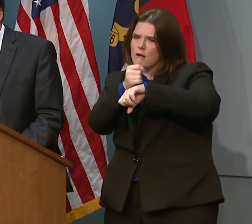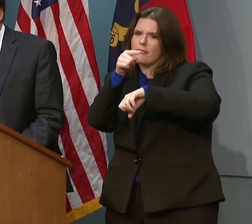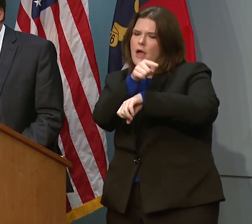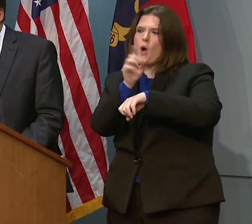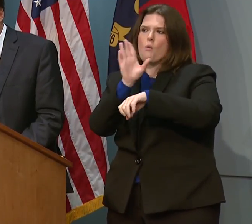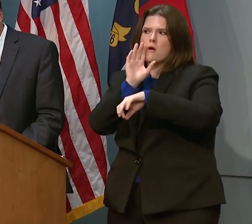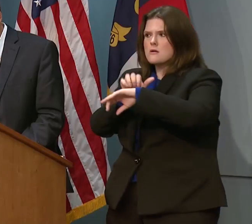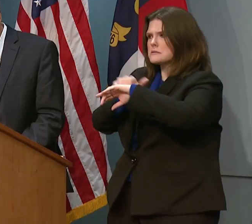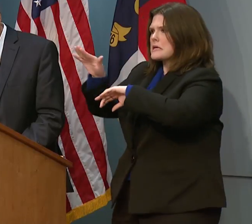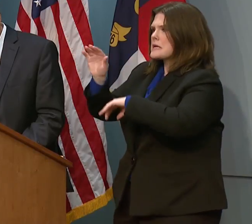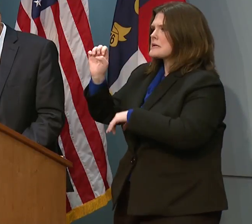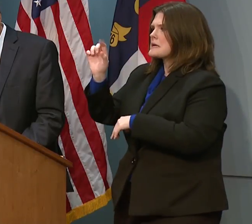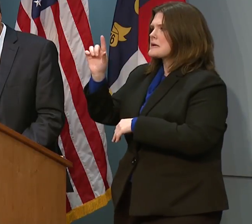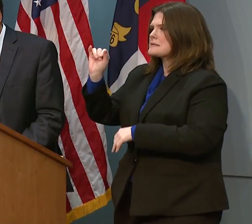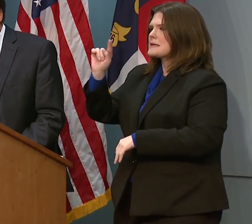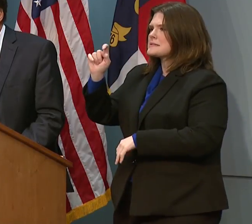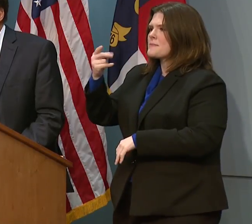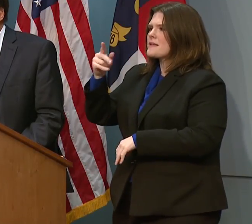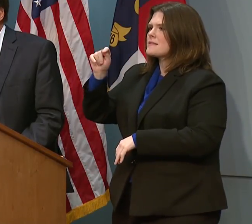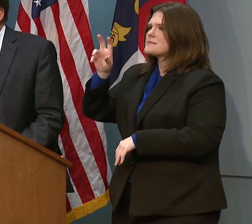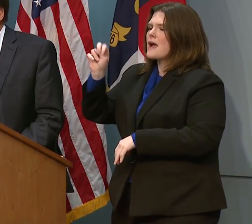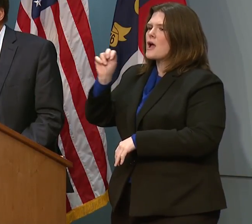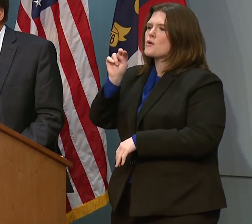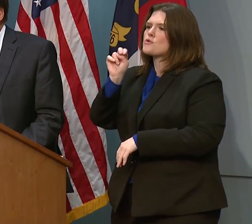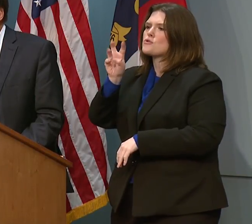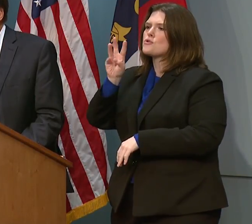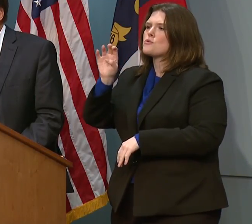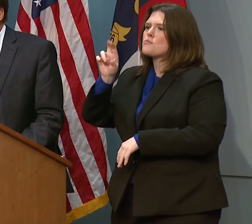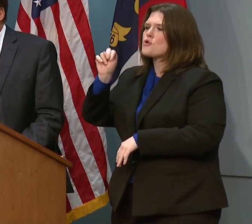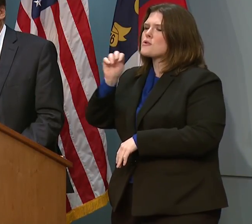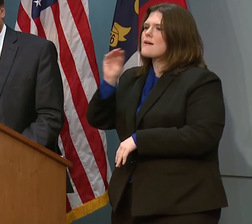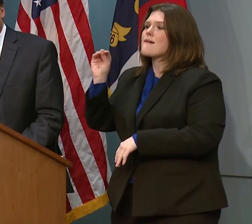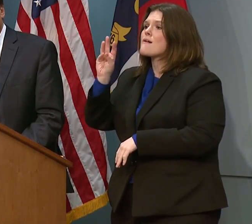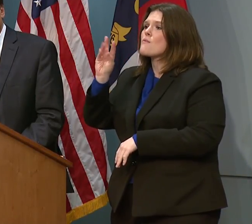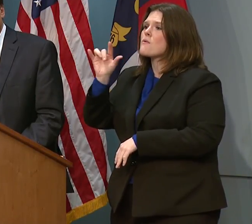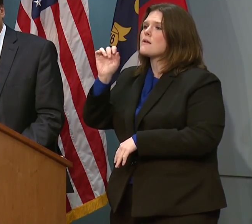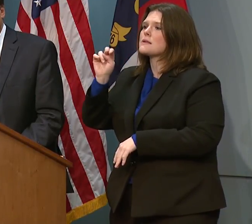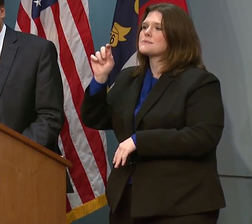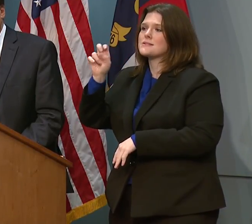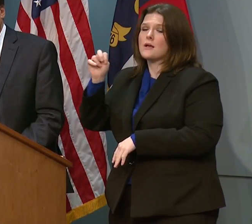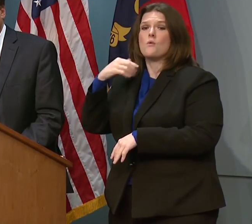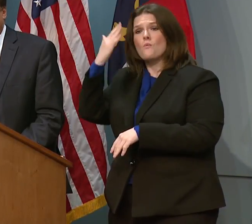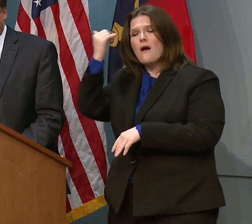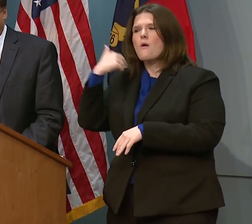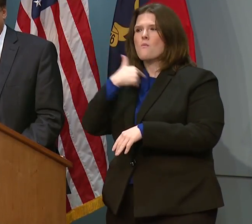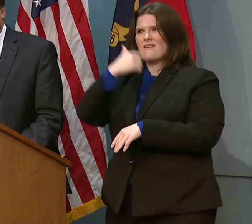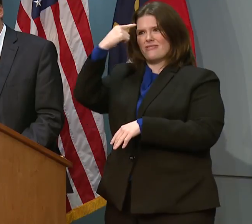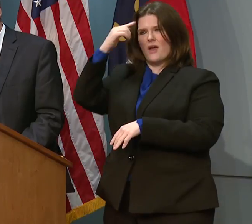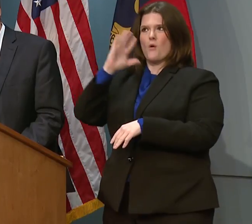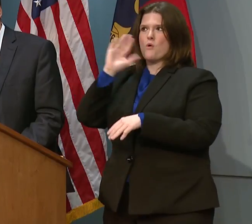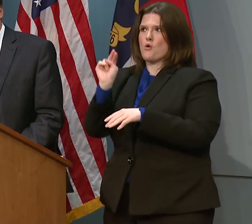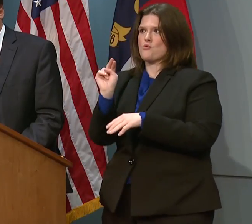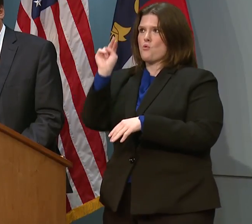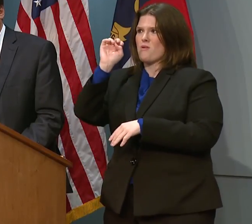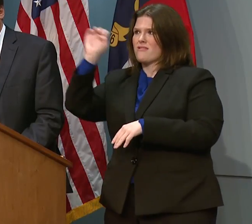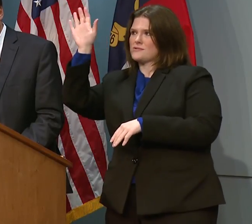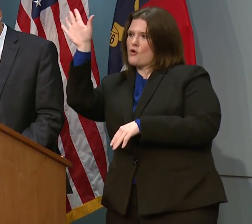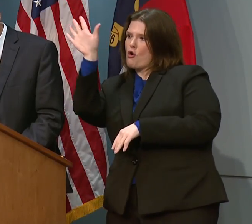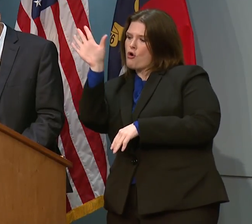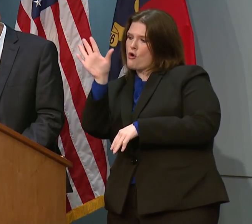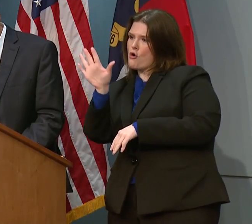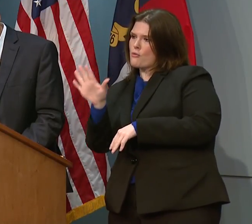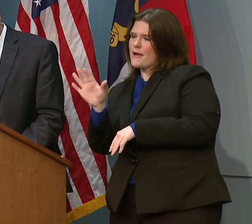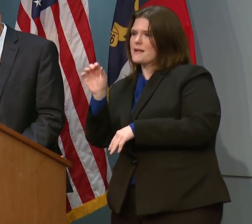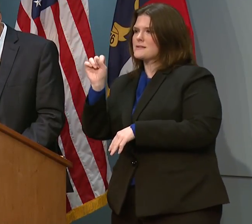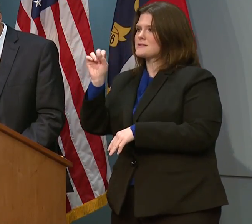Elizabethtown, New Bern, and Williamston because we expect issues in the northeast all the way down to the